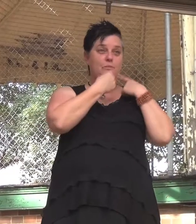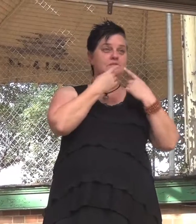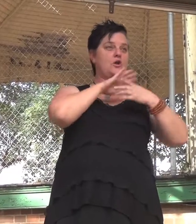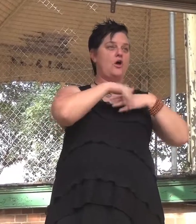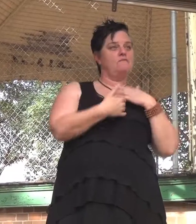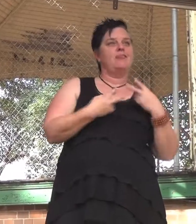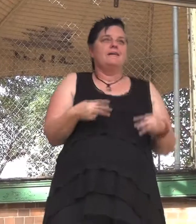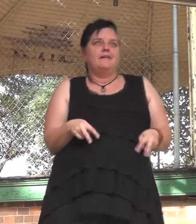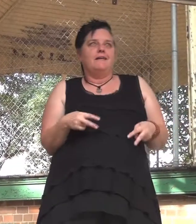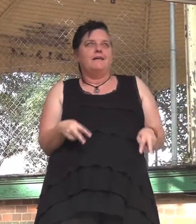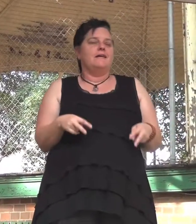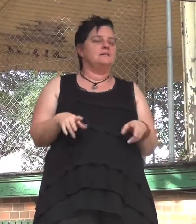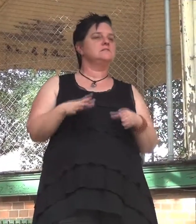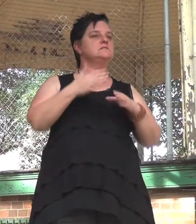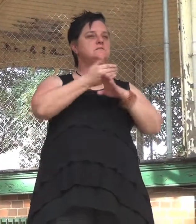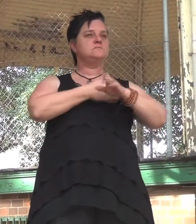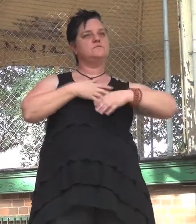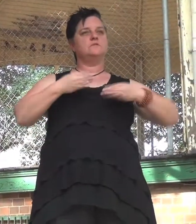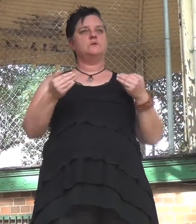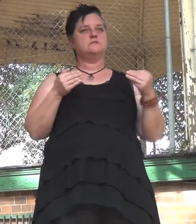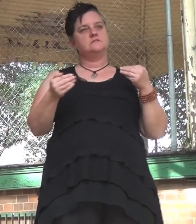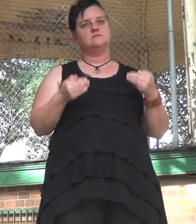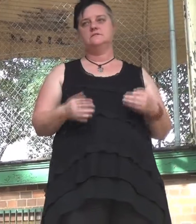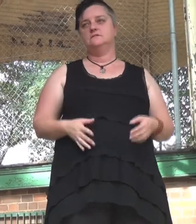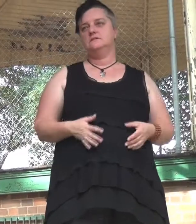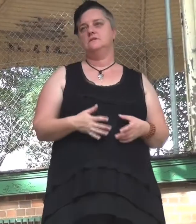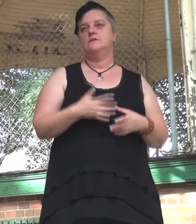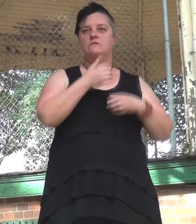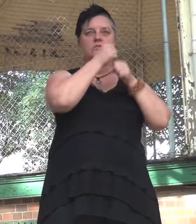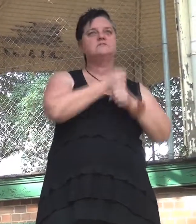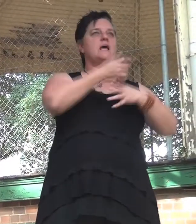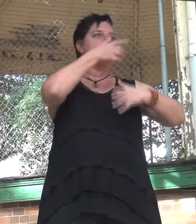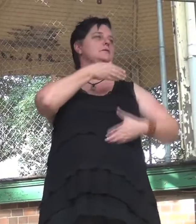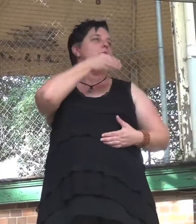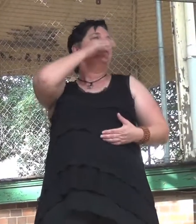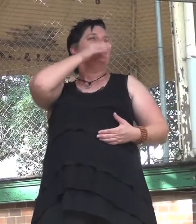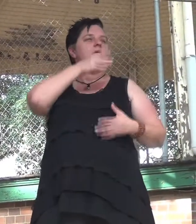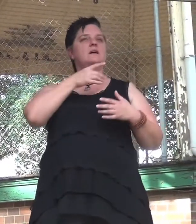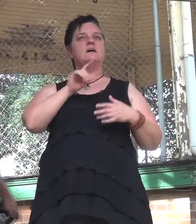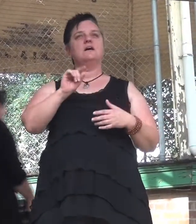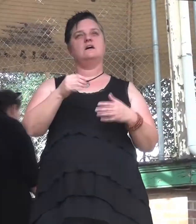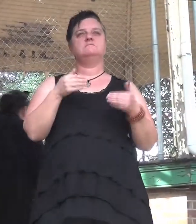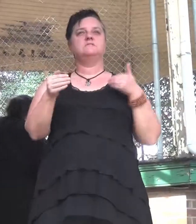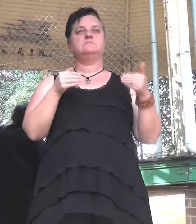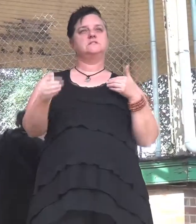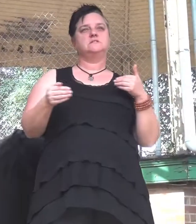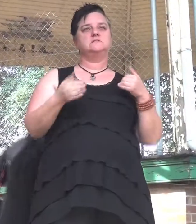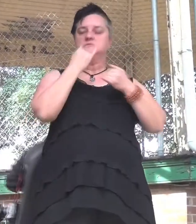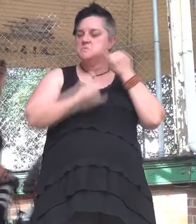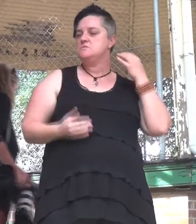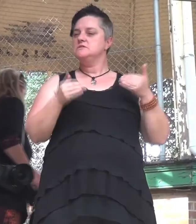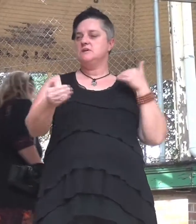their glasses of champagne after the most vicious budget this country has ever seen.